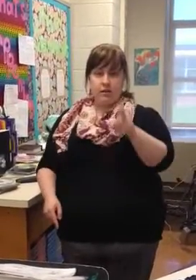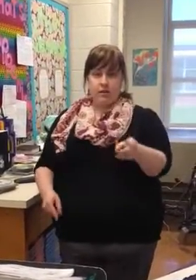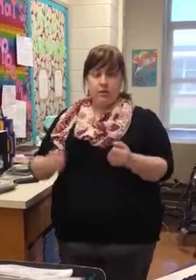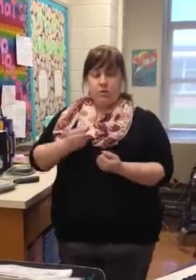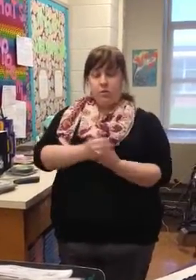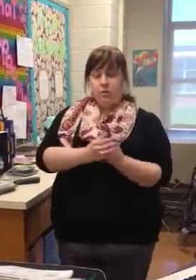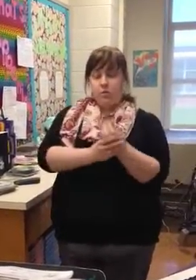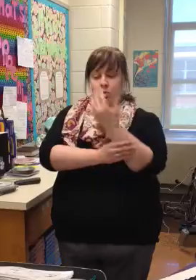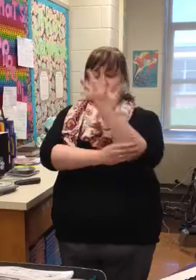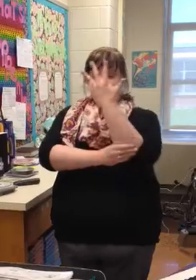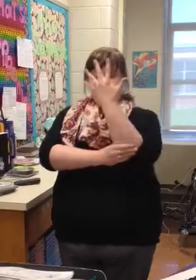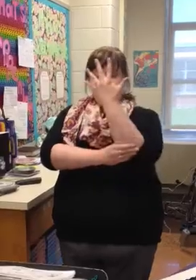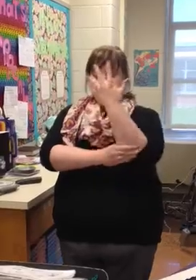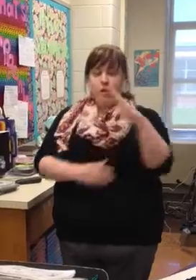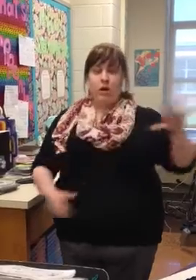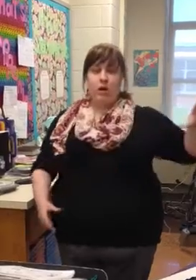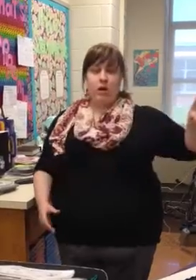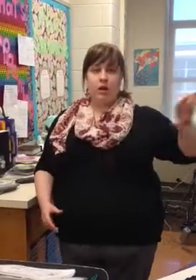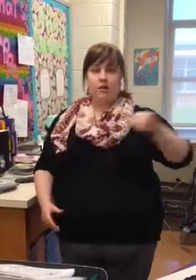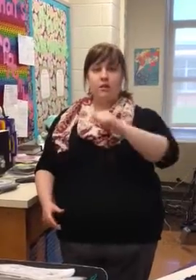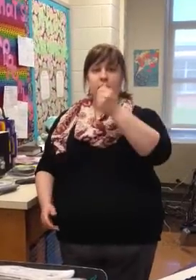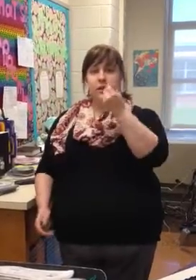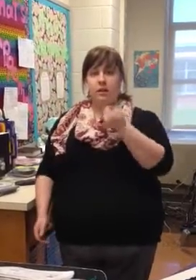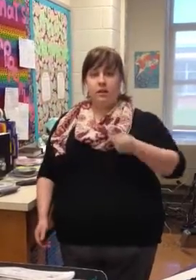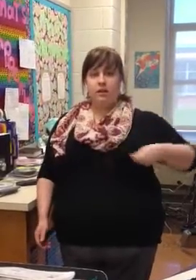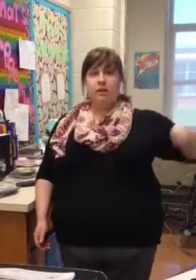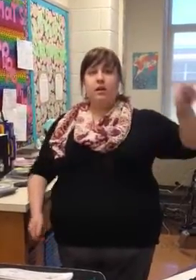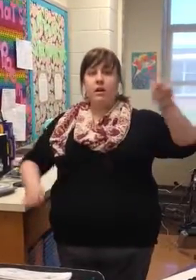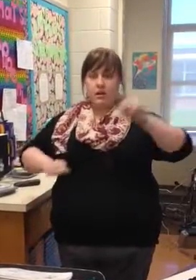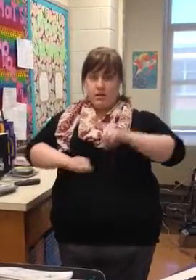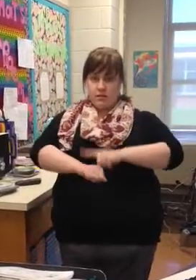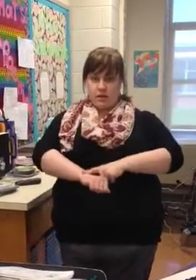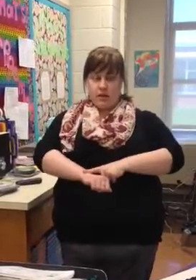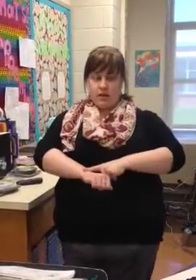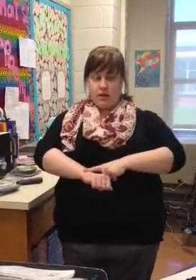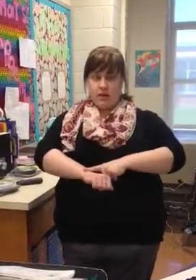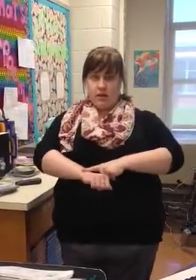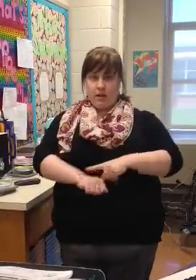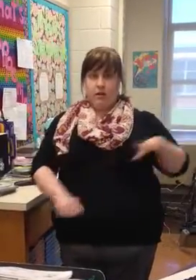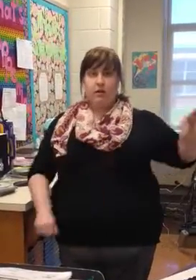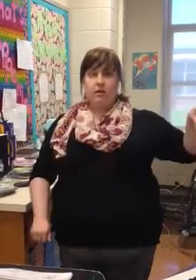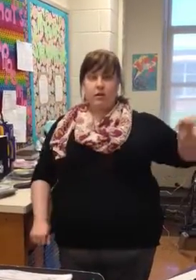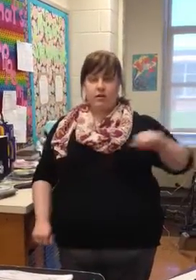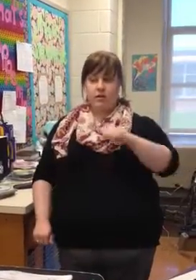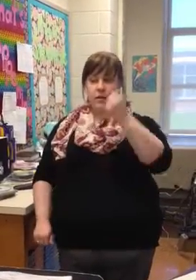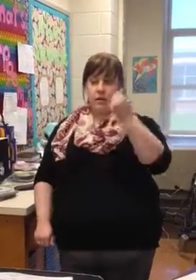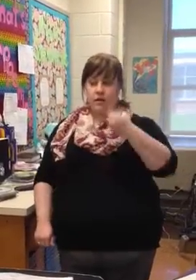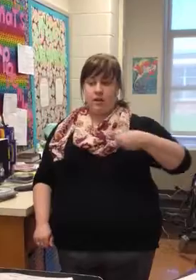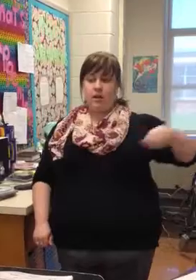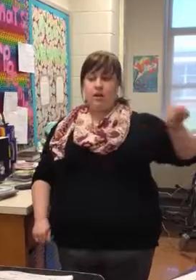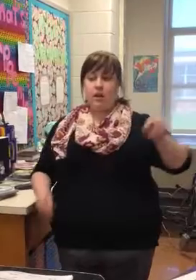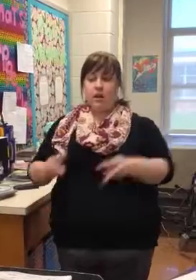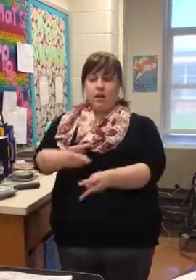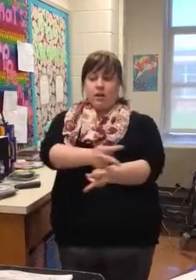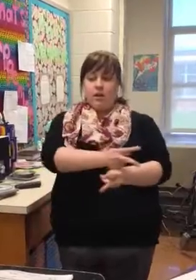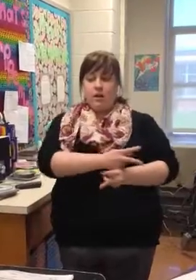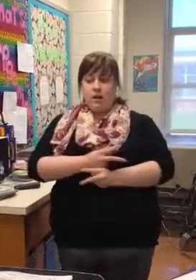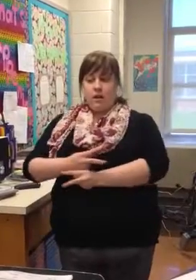you go Take the time, take the care